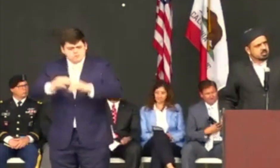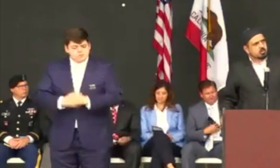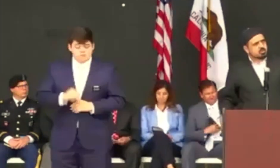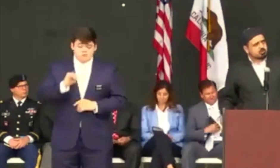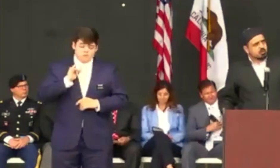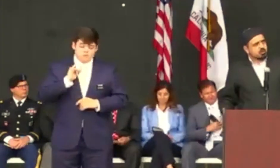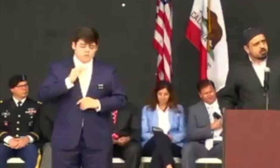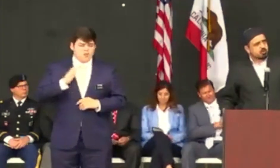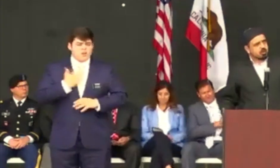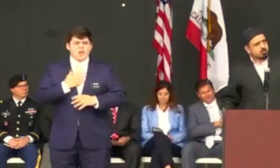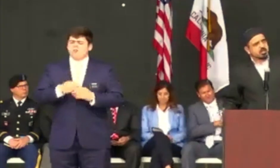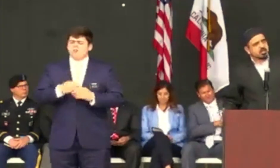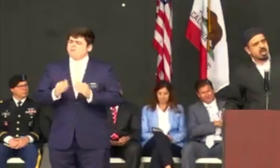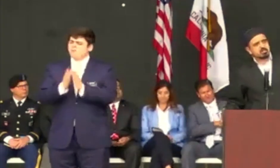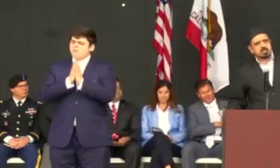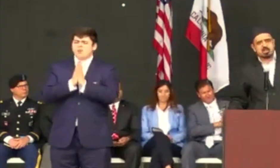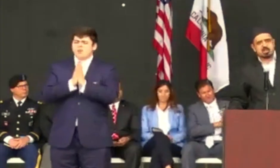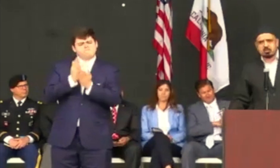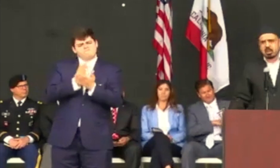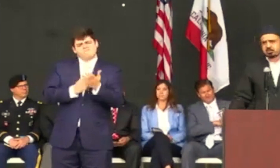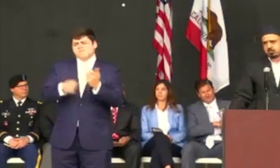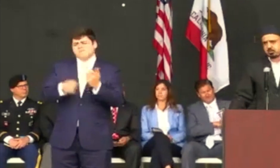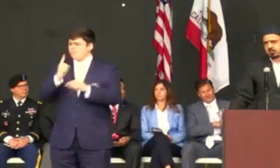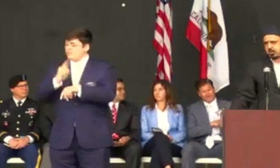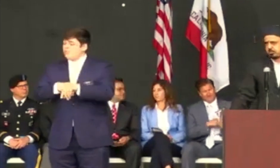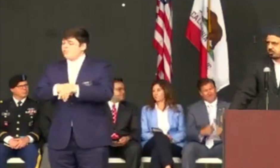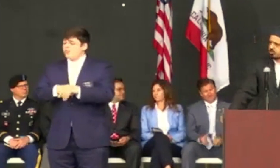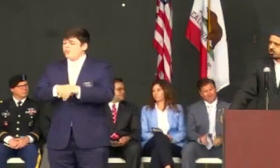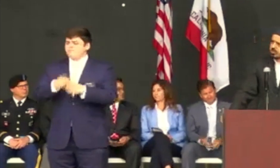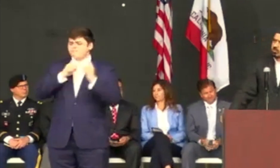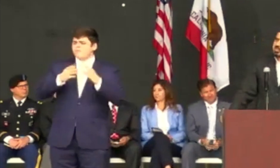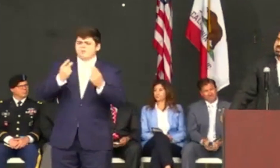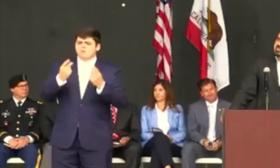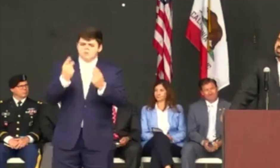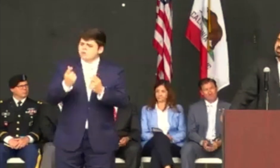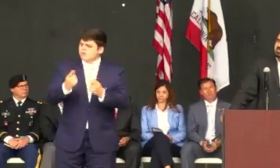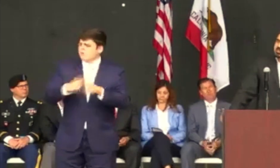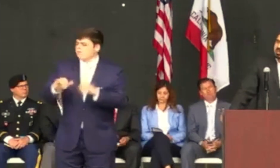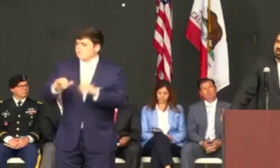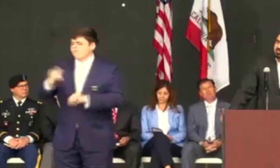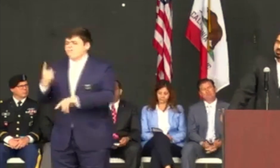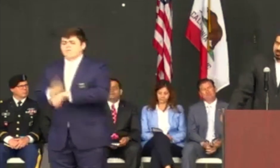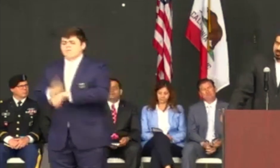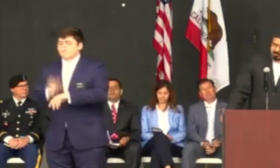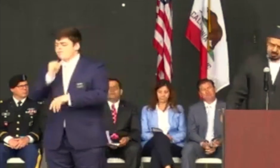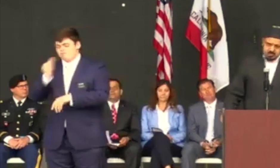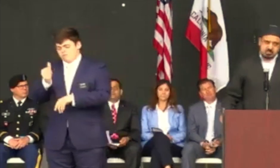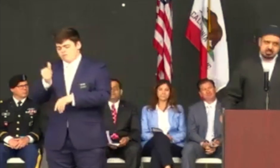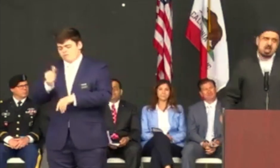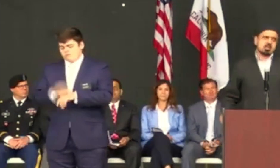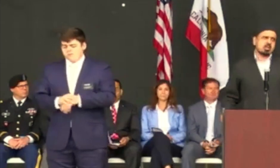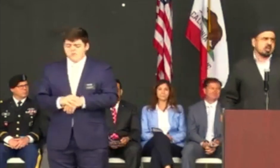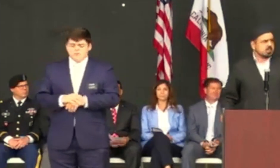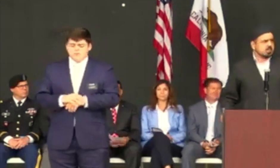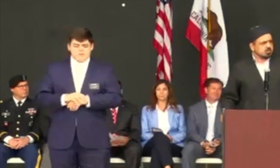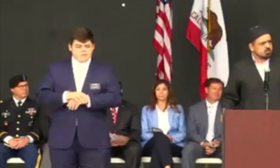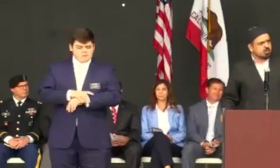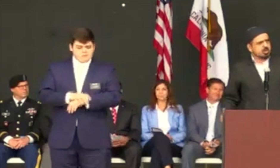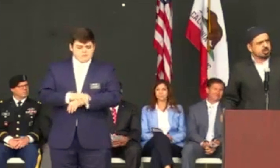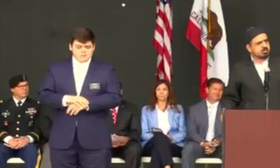deferred, or it will get answered in the hereafter. But Rumi, the great sage of Islam, he said, he has a story, a beautiful